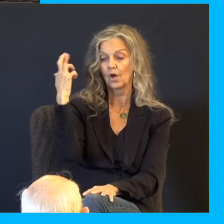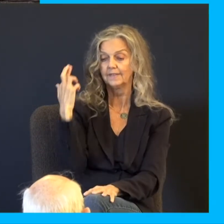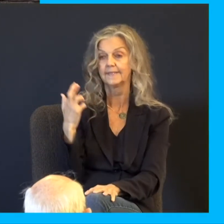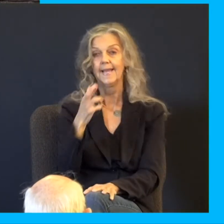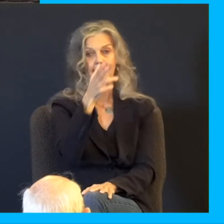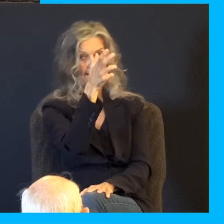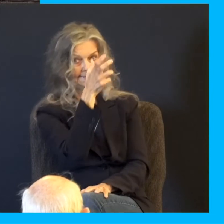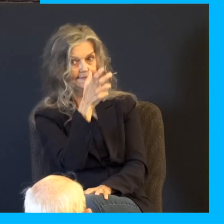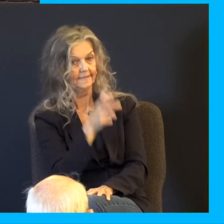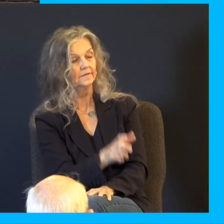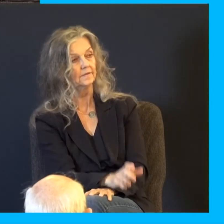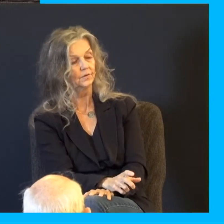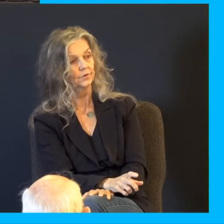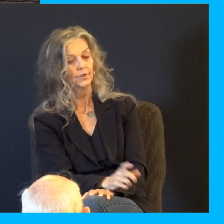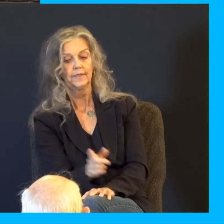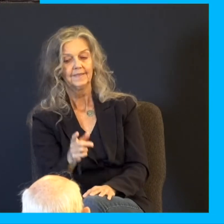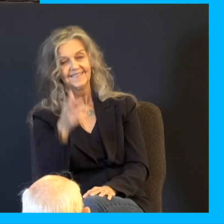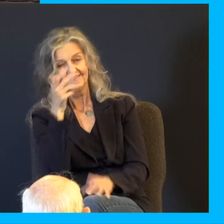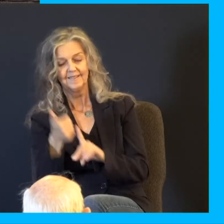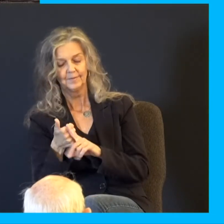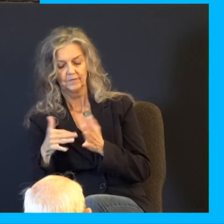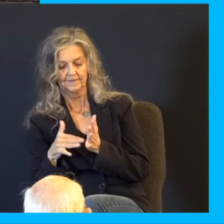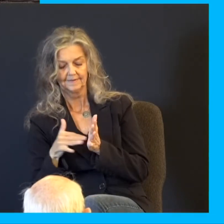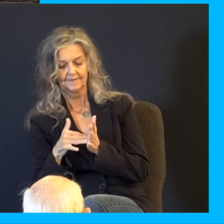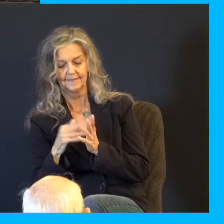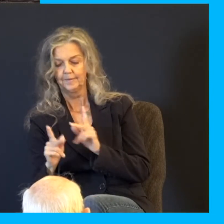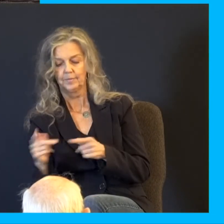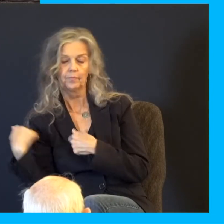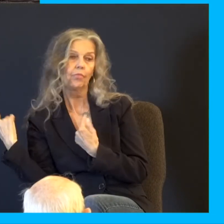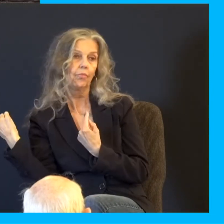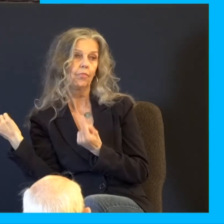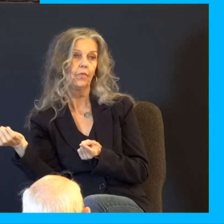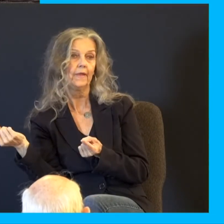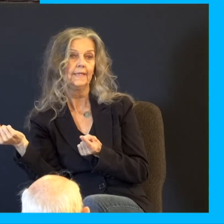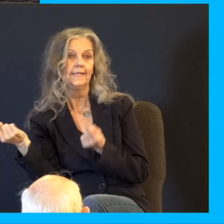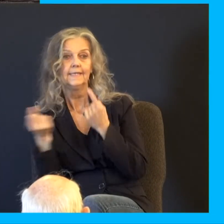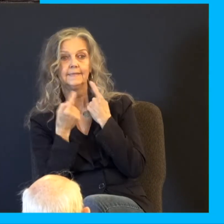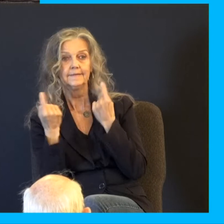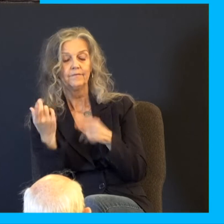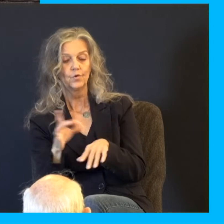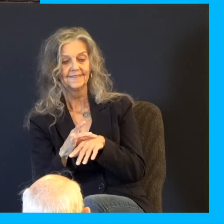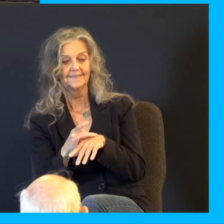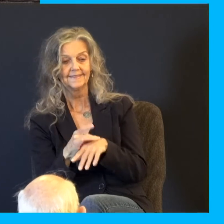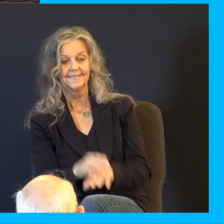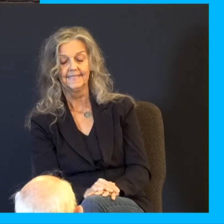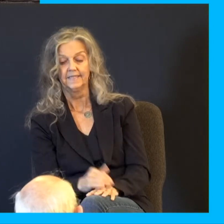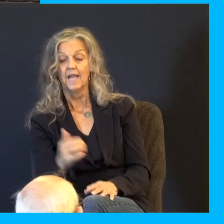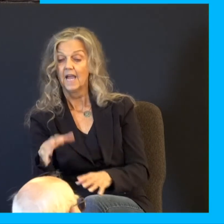Lord, having studied human history and human beings. Skin for skin, yea, all that a man hath will he give for his